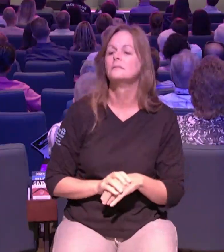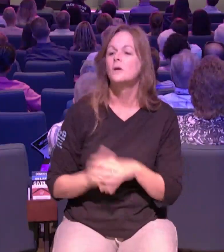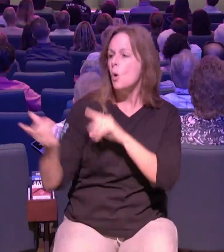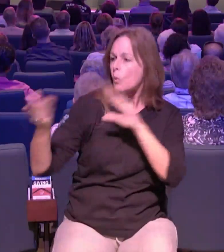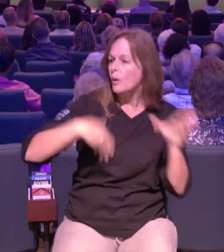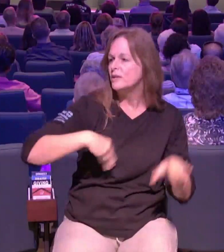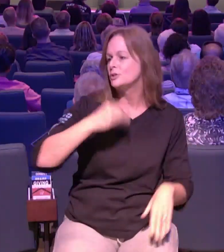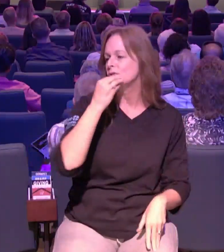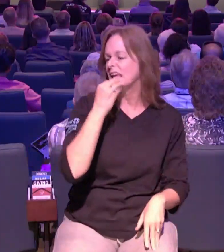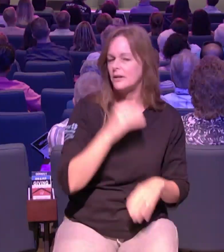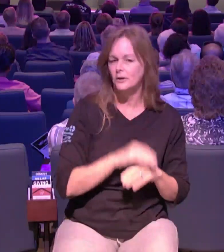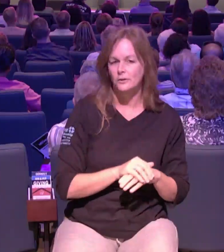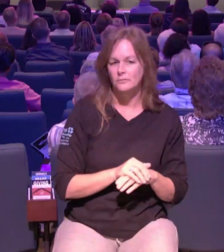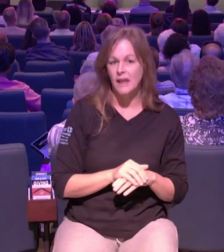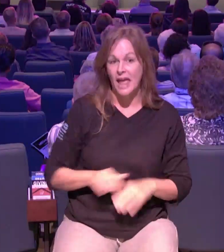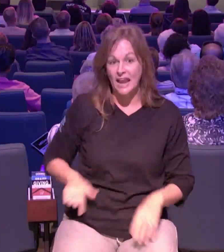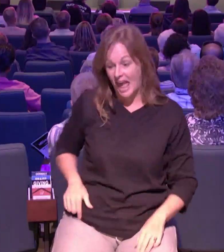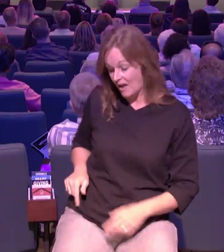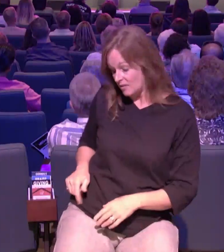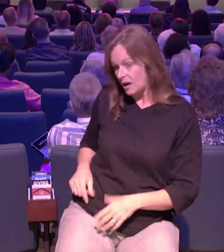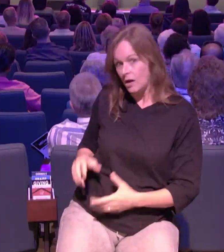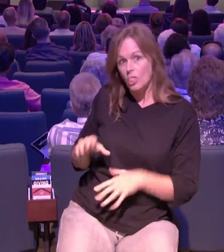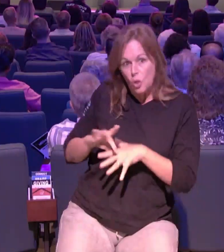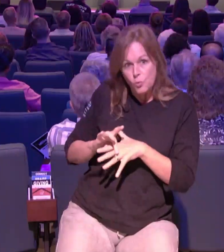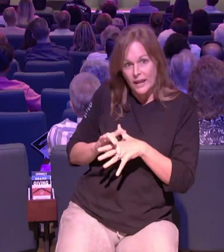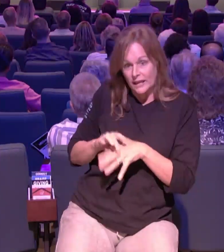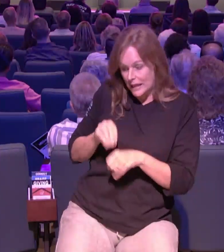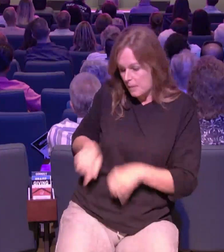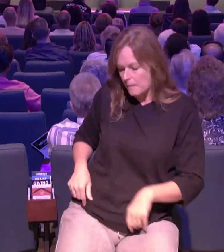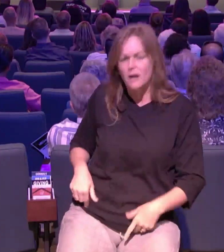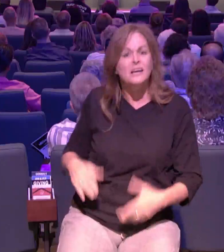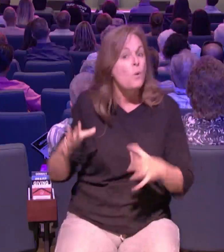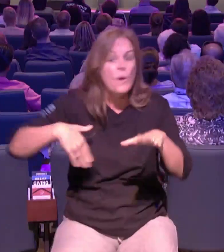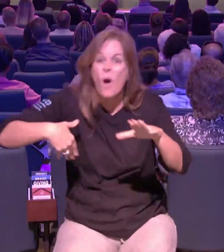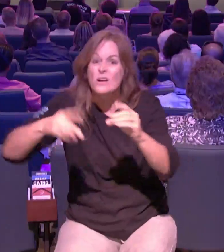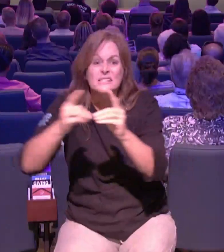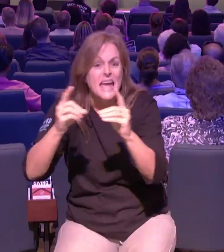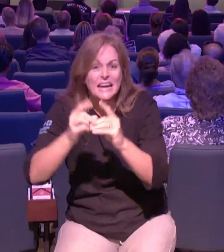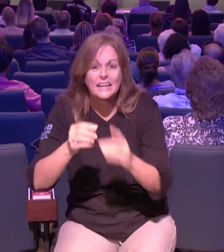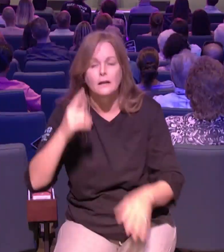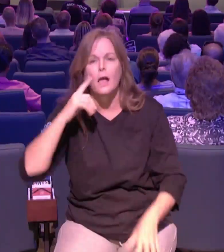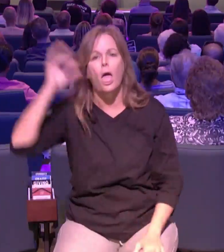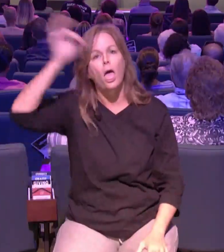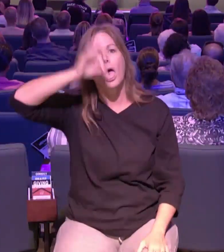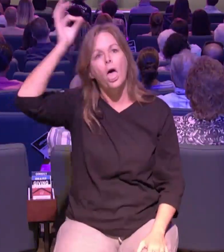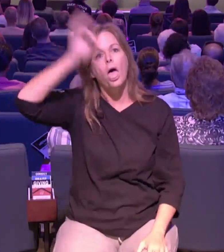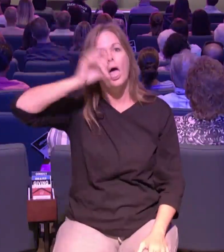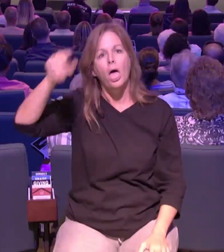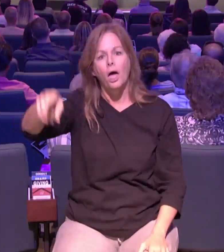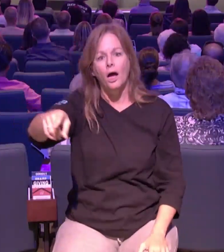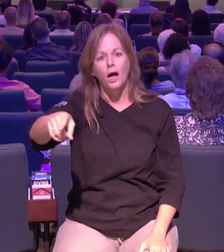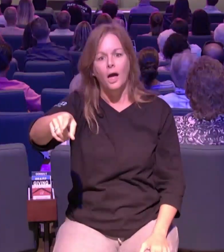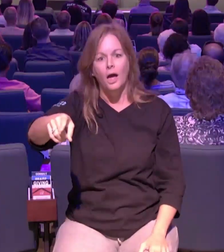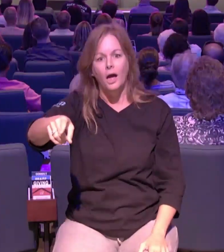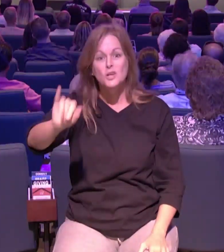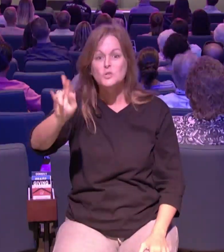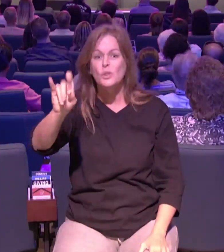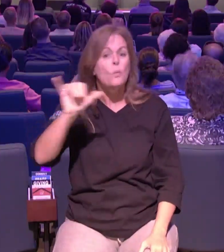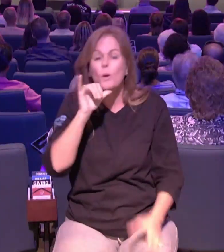the car we go to dinner i got this ring in my pocket and it's like burning a hole in my she has no idea we weren't even dating we weren't holding hands we